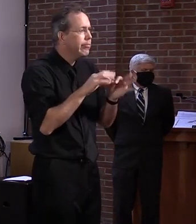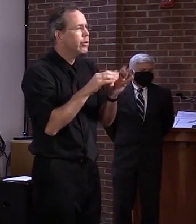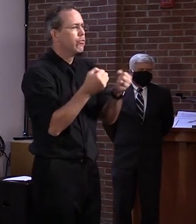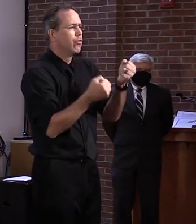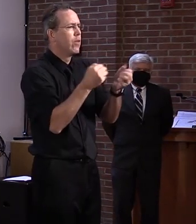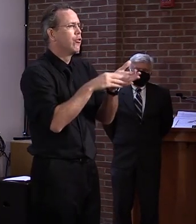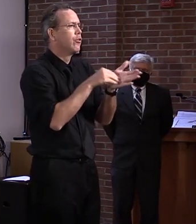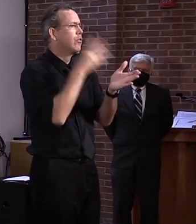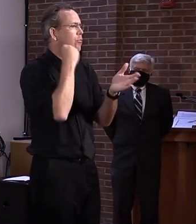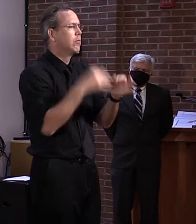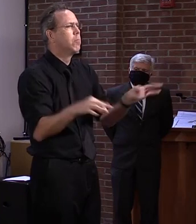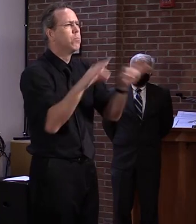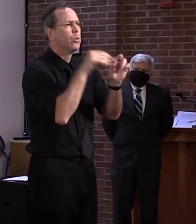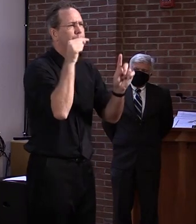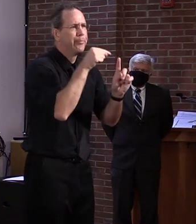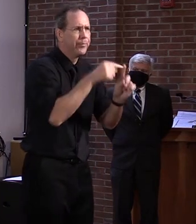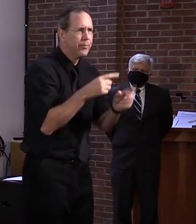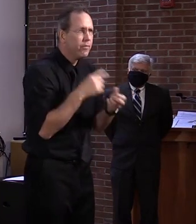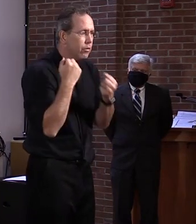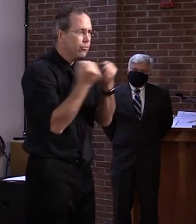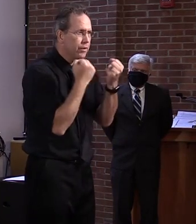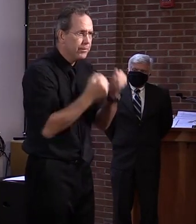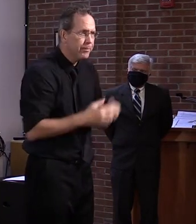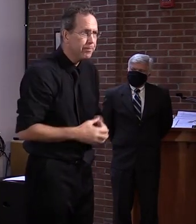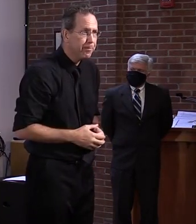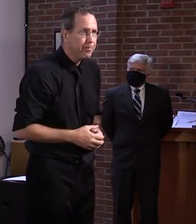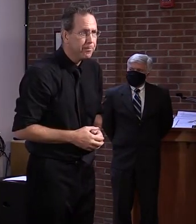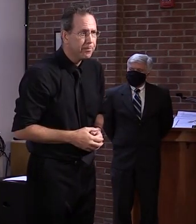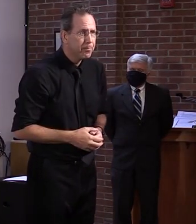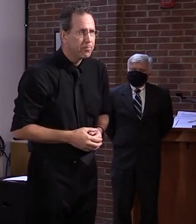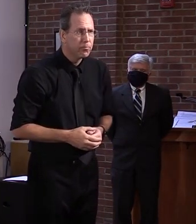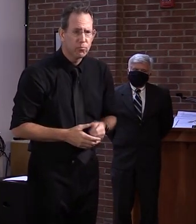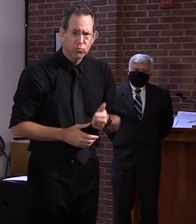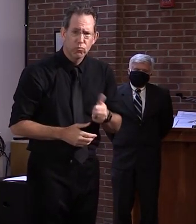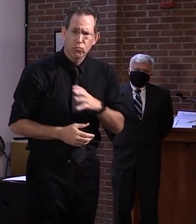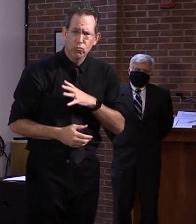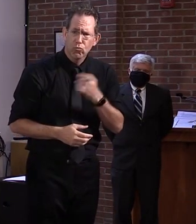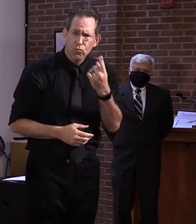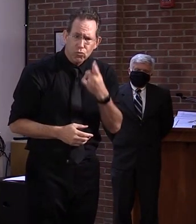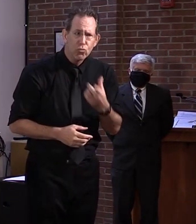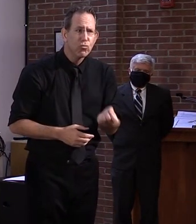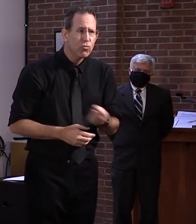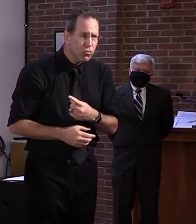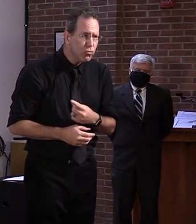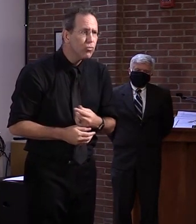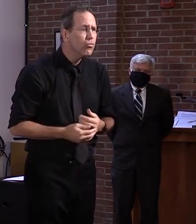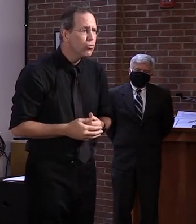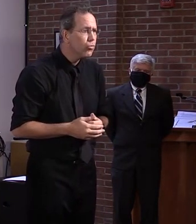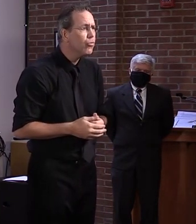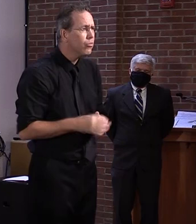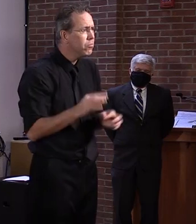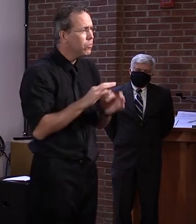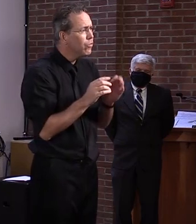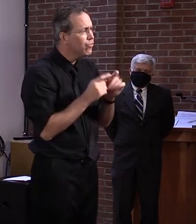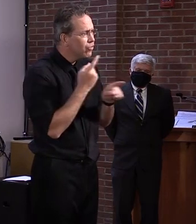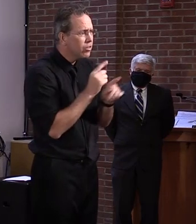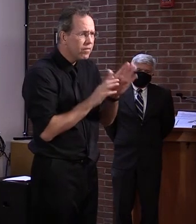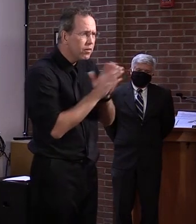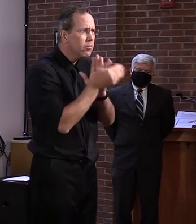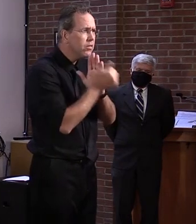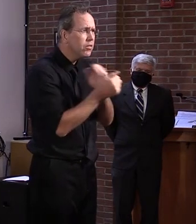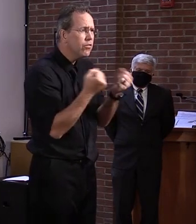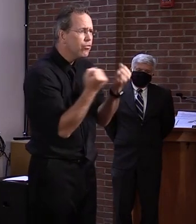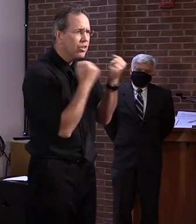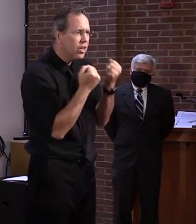Yeah, mean, certainly the proficiency comes behind the wheel, but, you know, we, as a state, have required that test for, for a reason, for